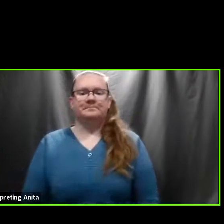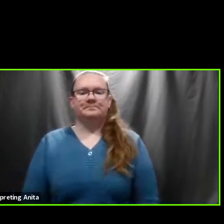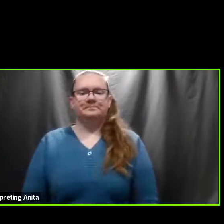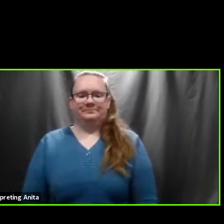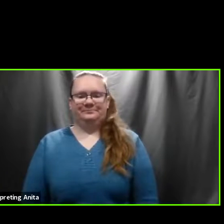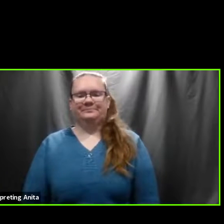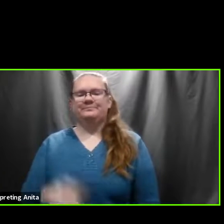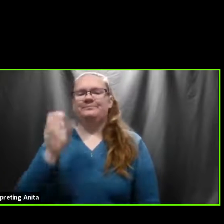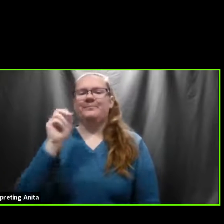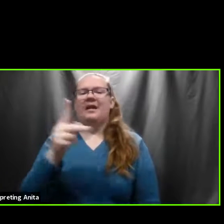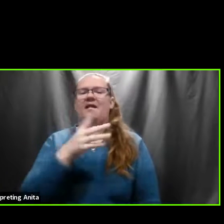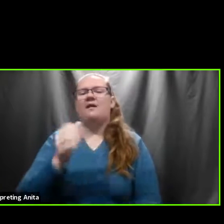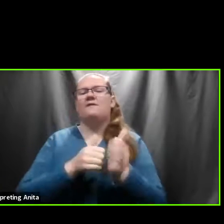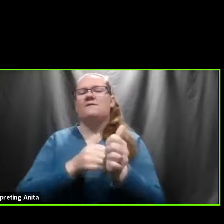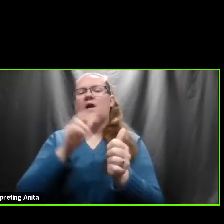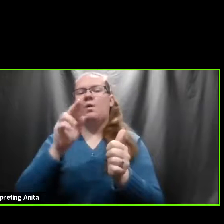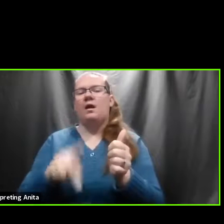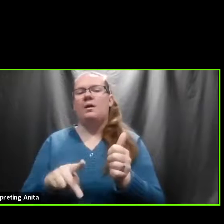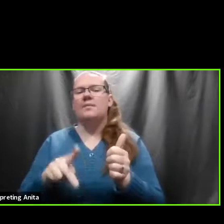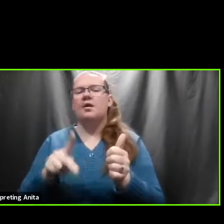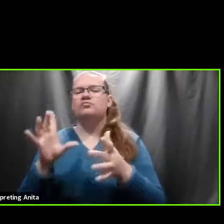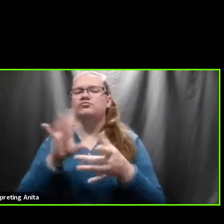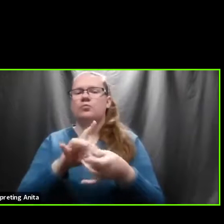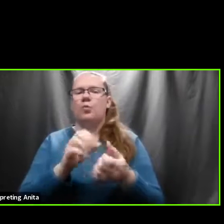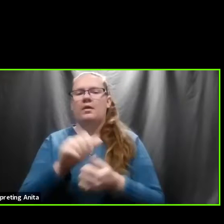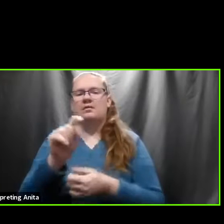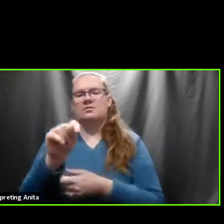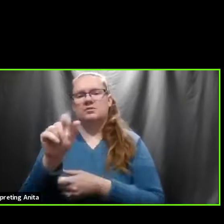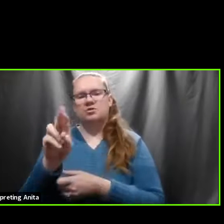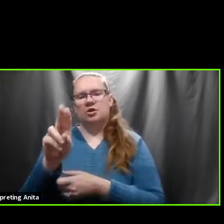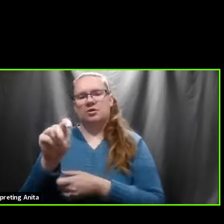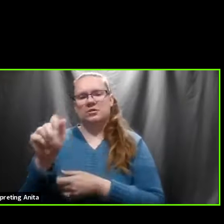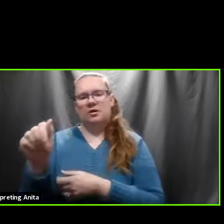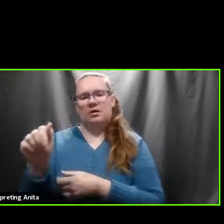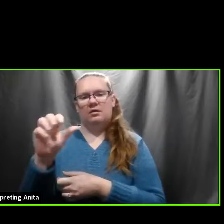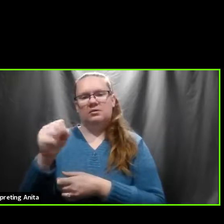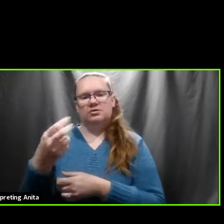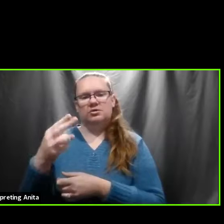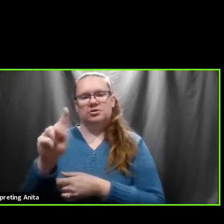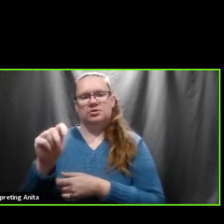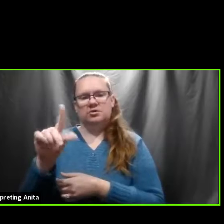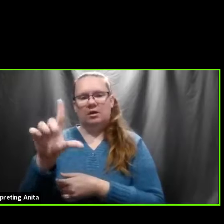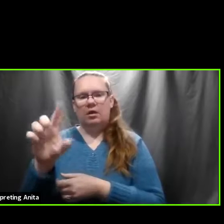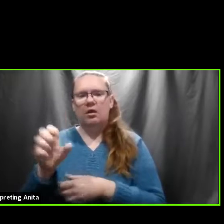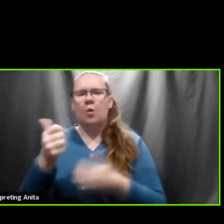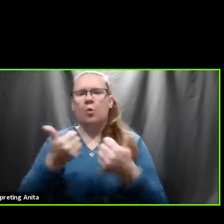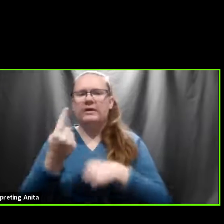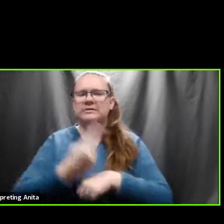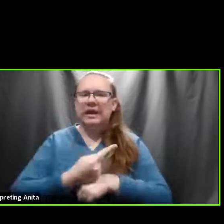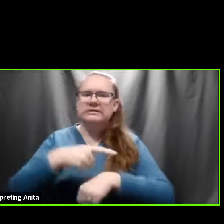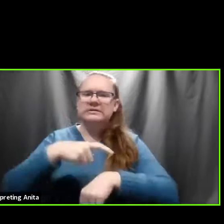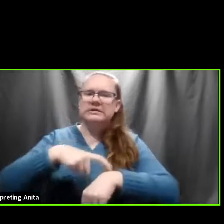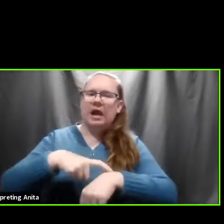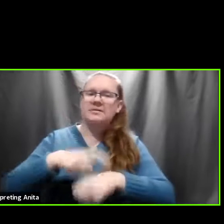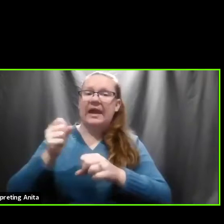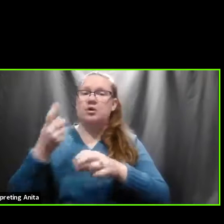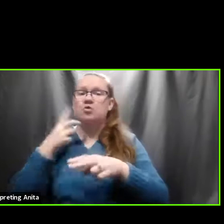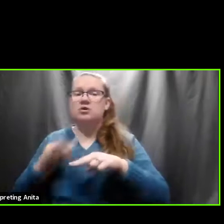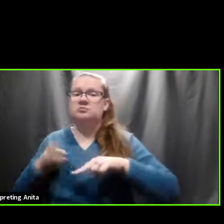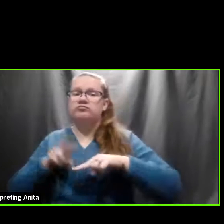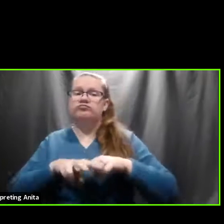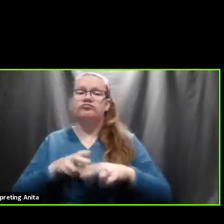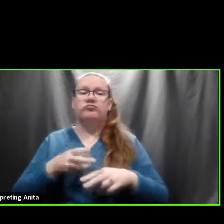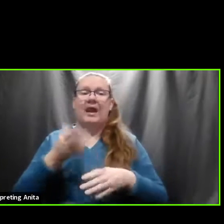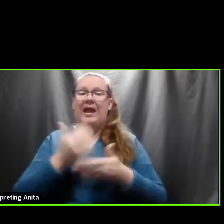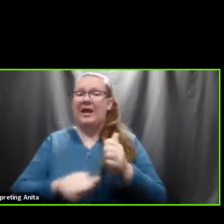Okay, and a follow up question going back to the TARTA shuttle. What days and times does that run and can you hop on at any stop